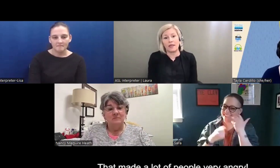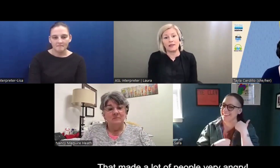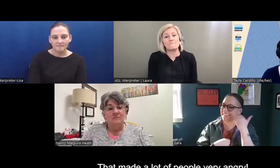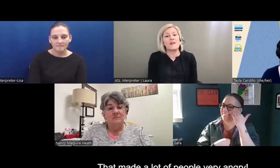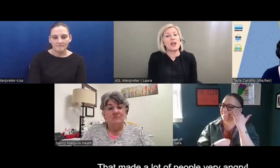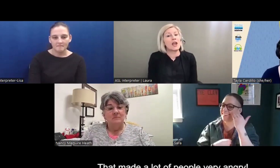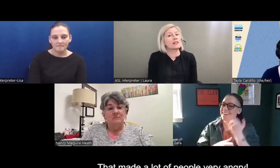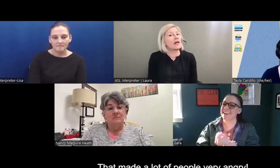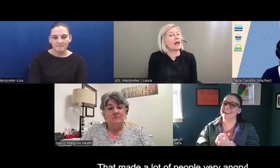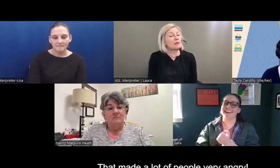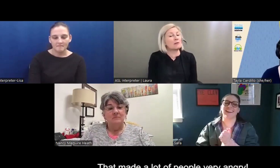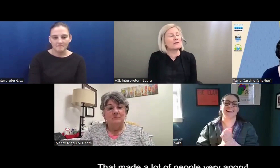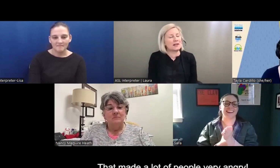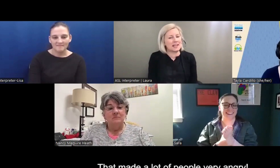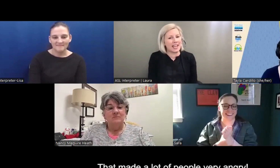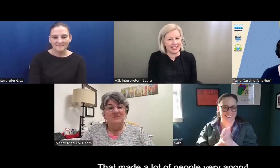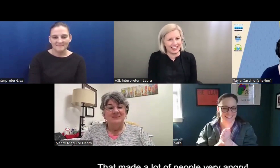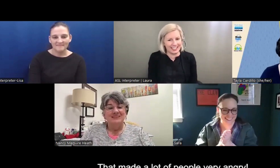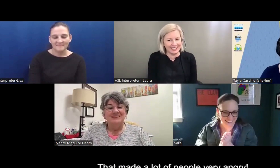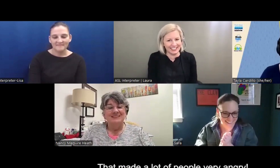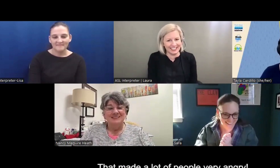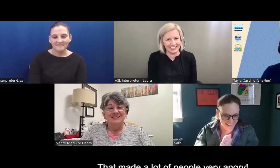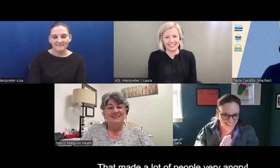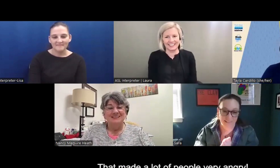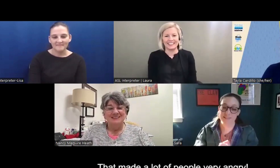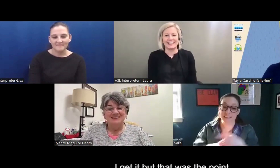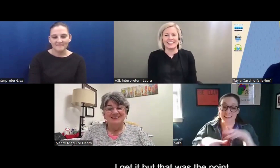That made a lot of people very angry.